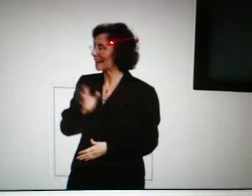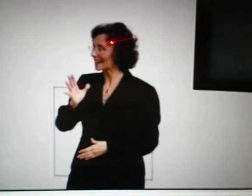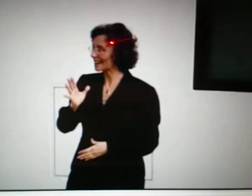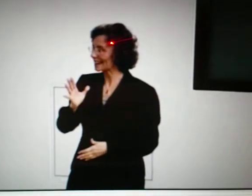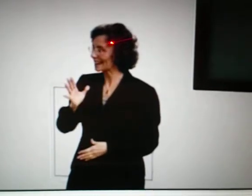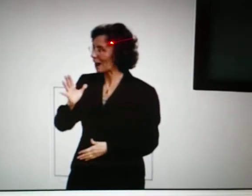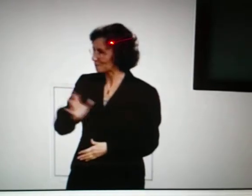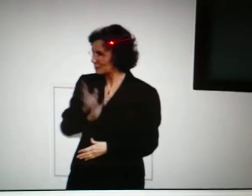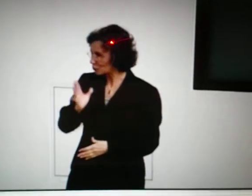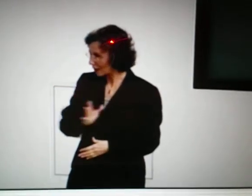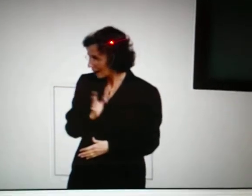university.